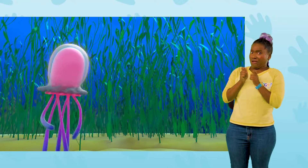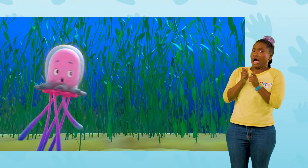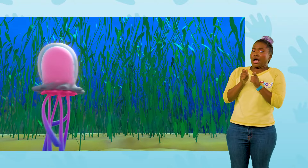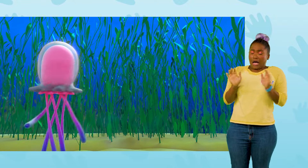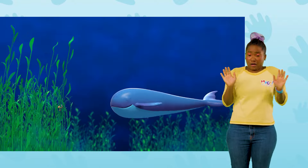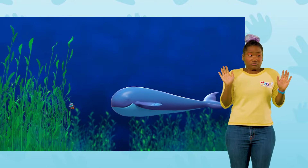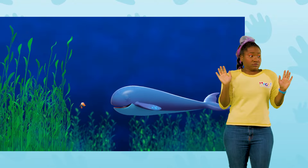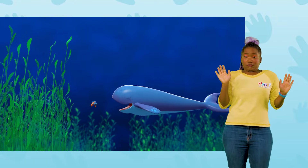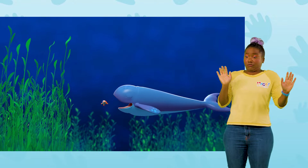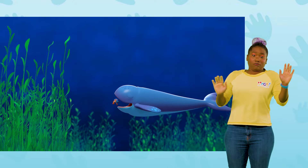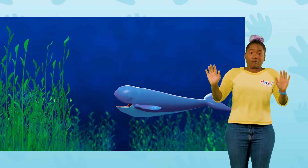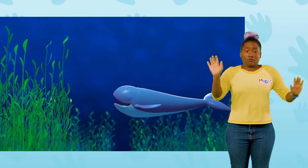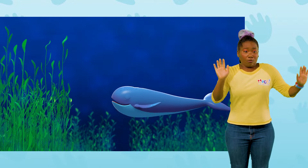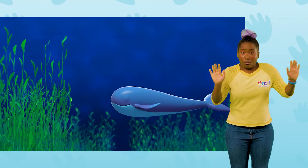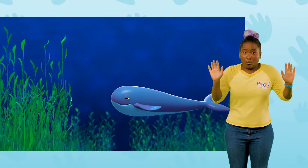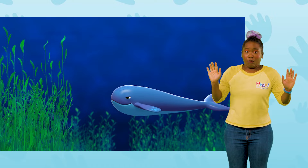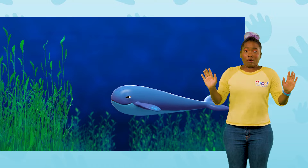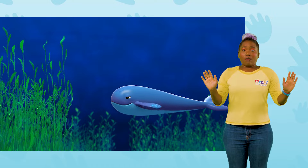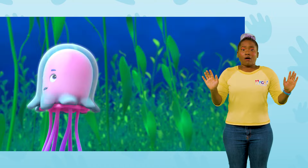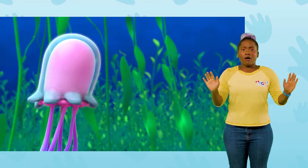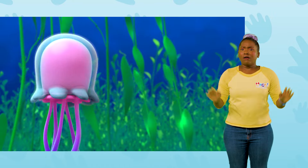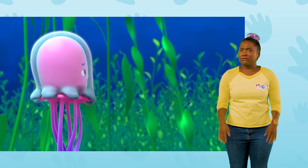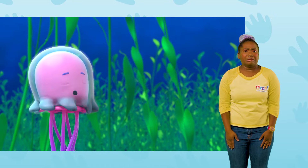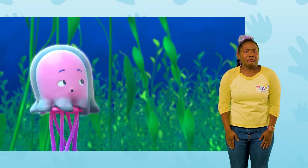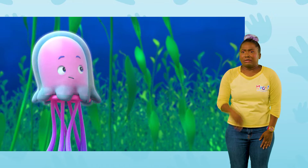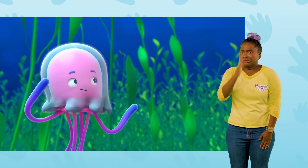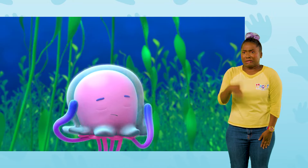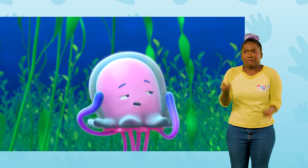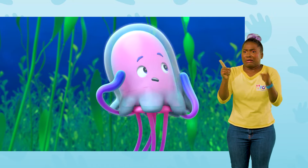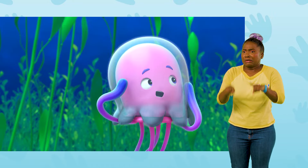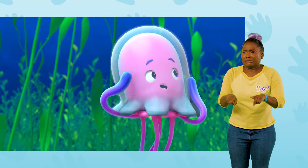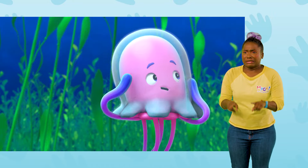Whoa. Whoa, whoa, whoa. Whoa. Oh, no. This never happens.